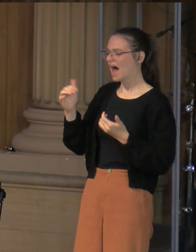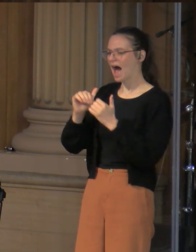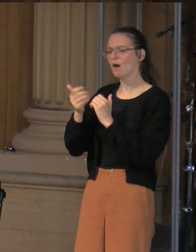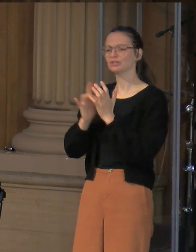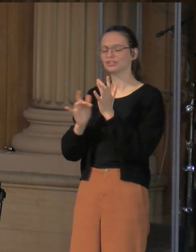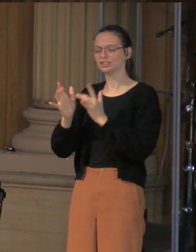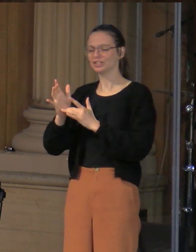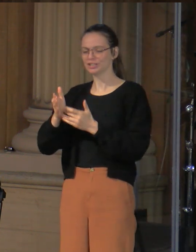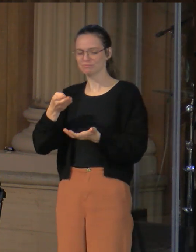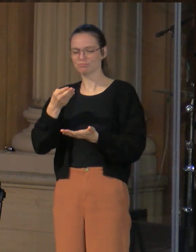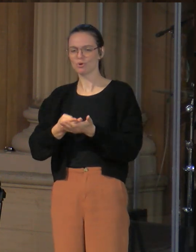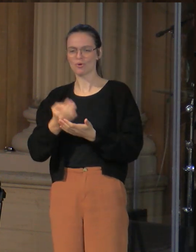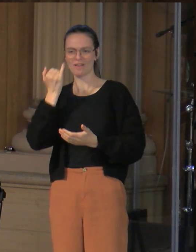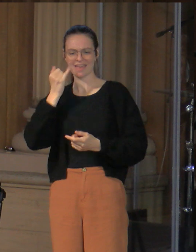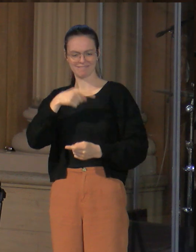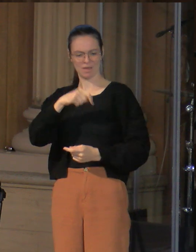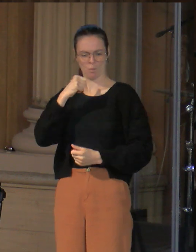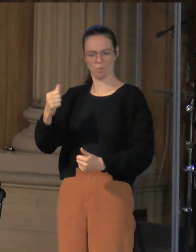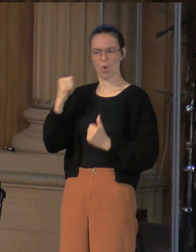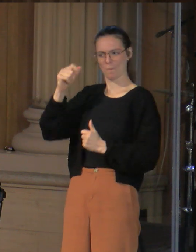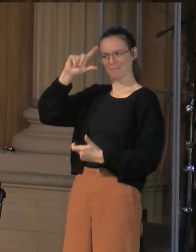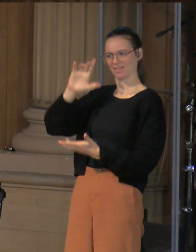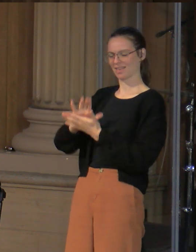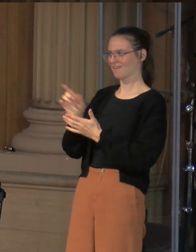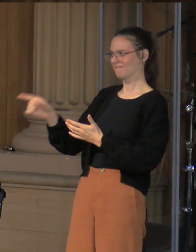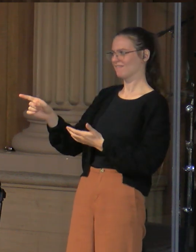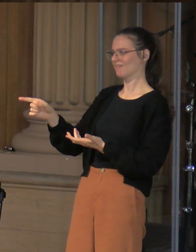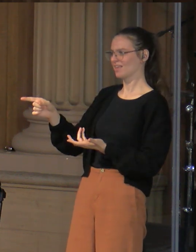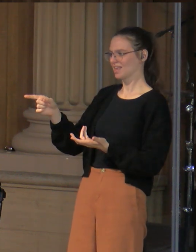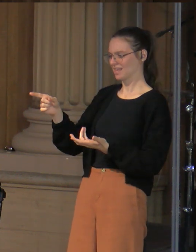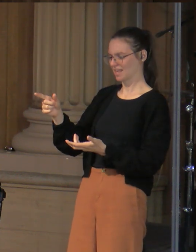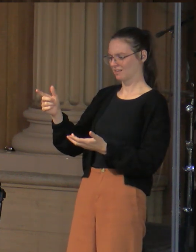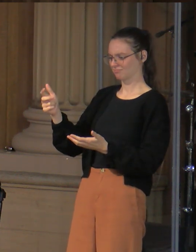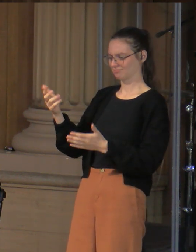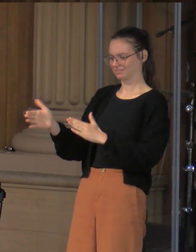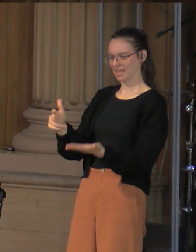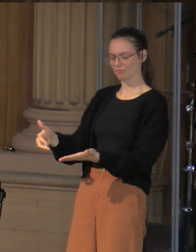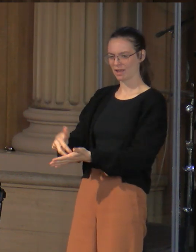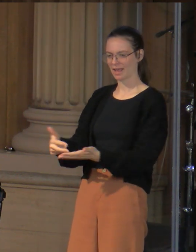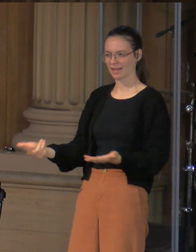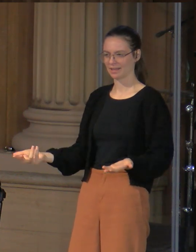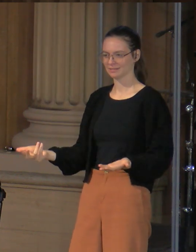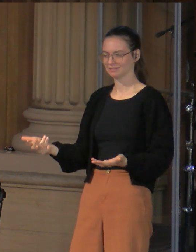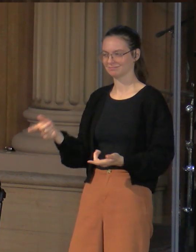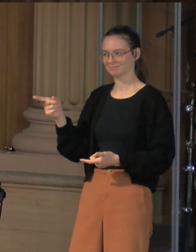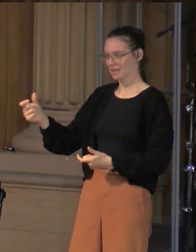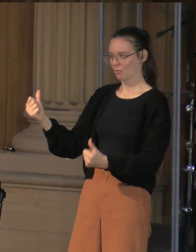you must be the Messiah. We know you must be, they're not going to accept any evidence anyway. So he's not going to do tricks for them.